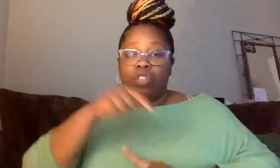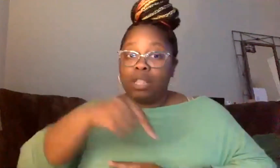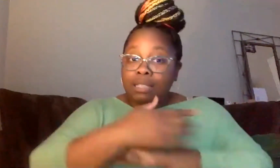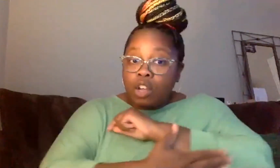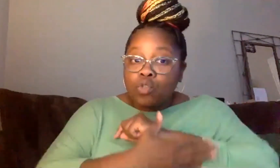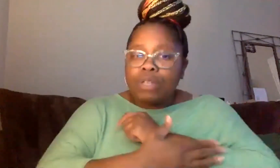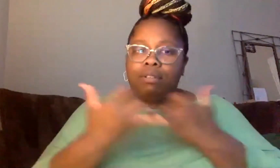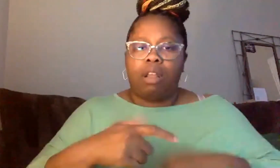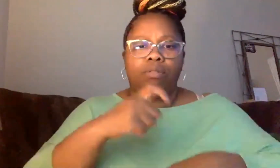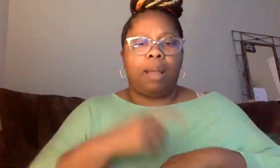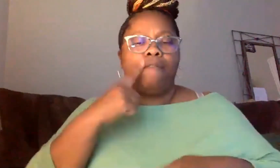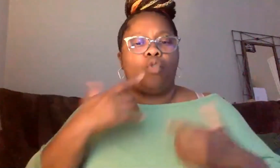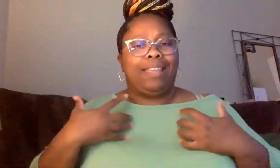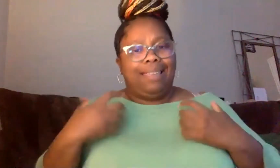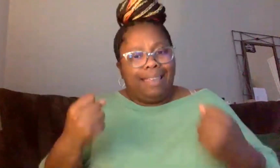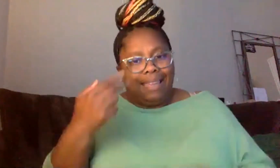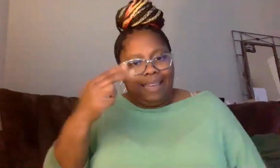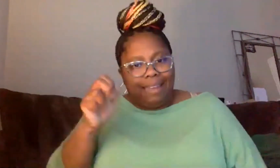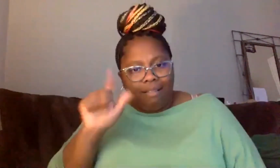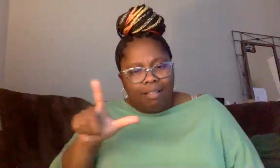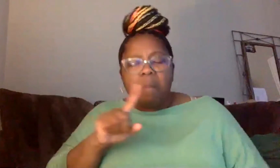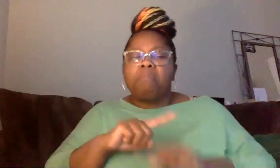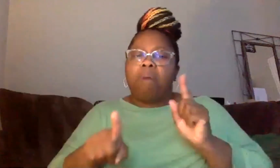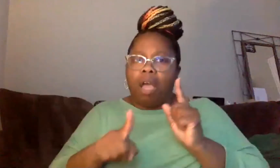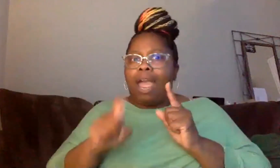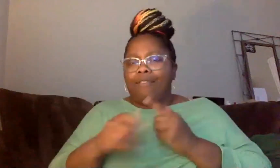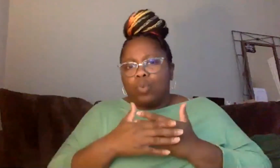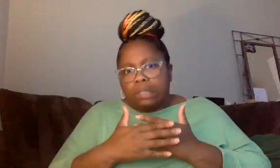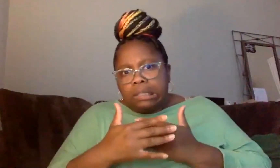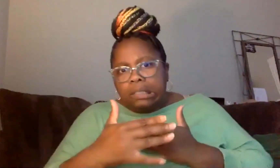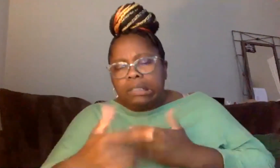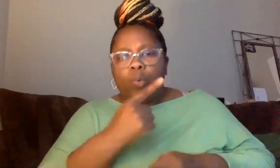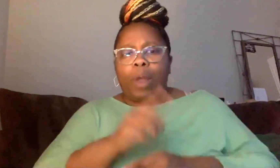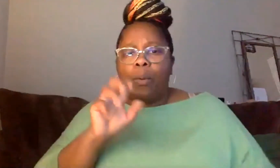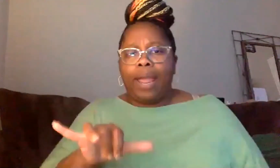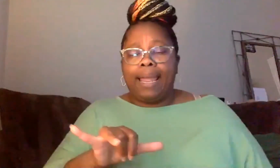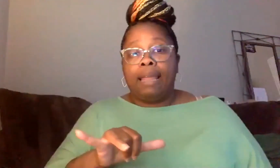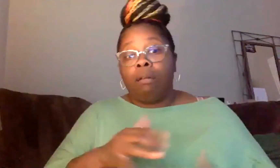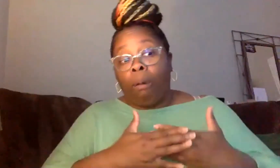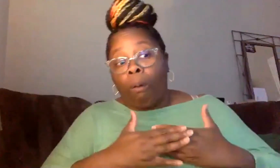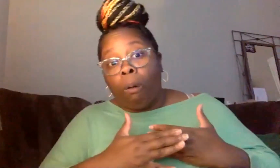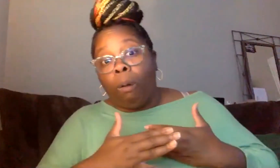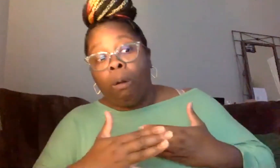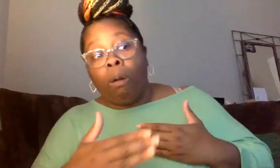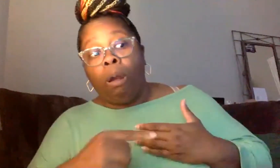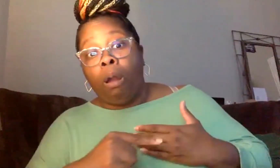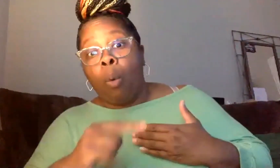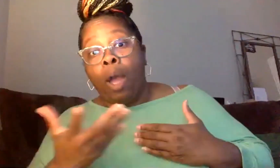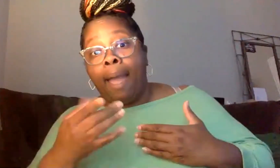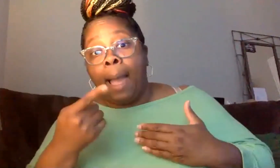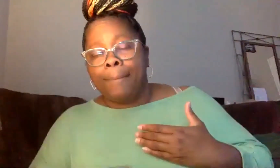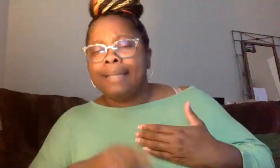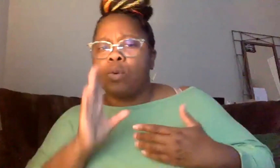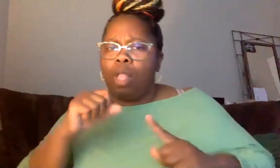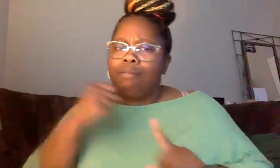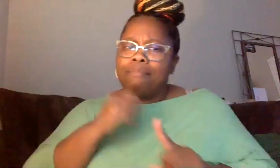heal and we have to move forward, but we have to move forward correctly. What comes next, you know, is going to be detrimental to our history and how